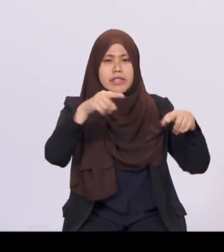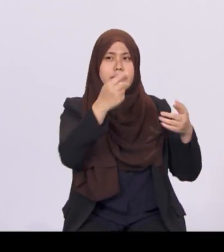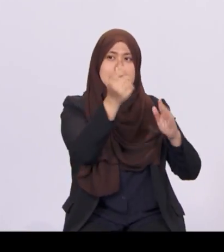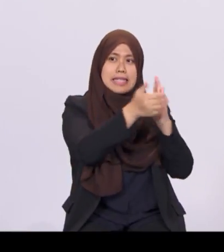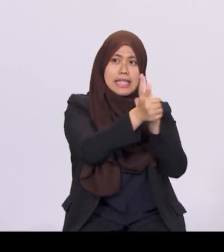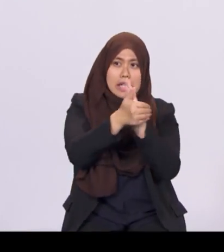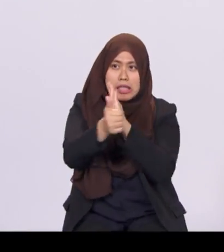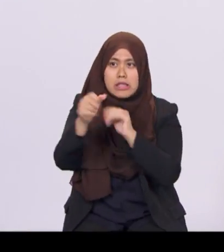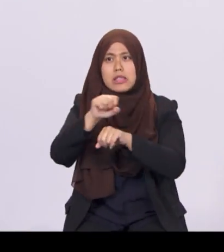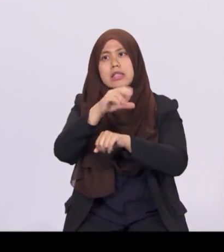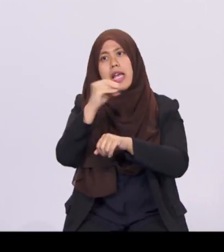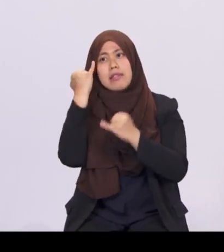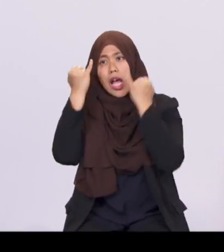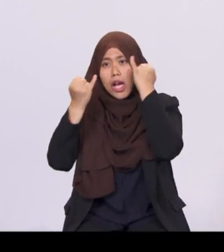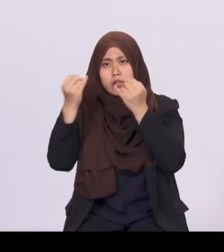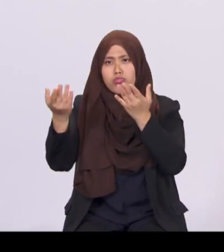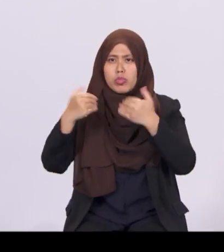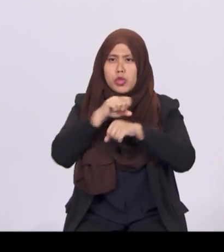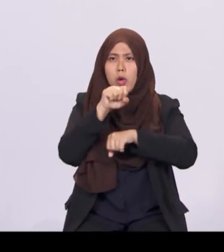bold in venturing out into new markets.